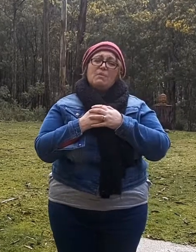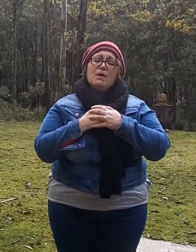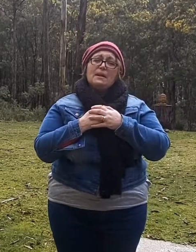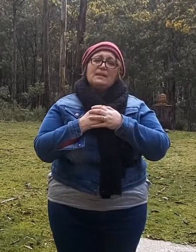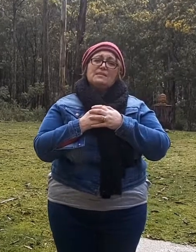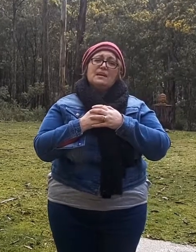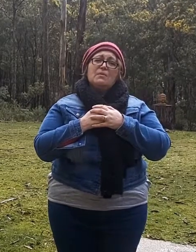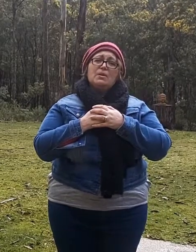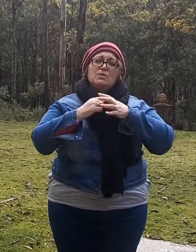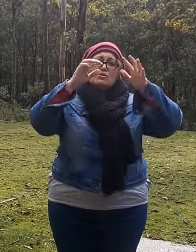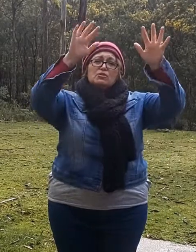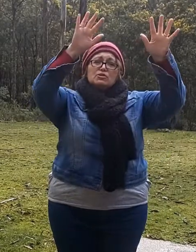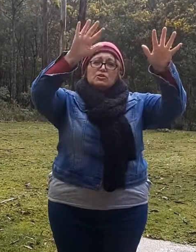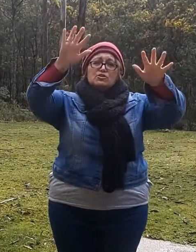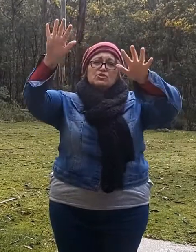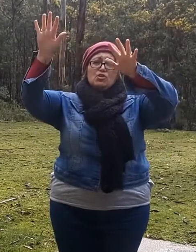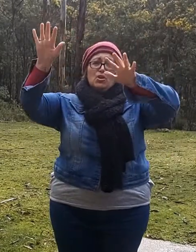might get some snow